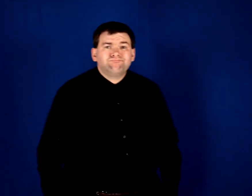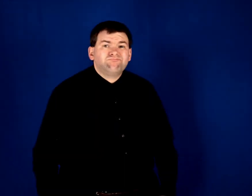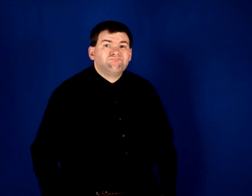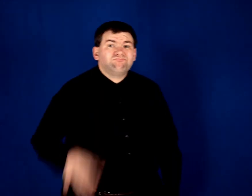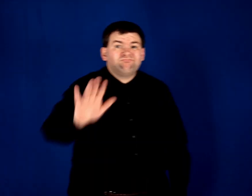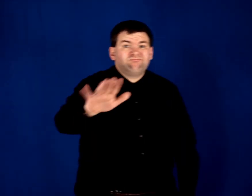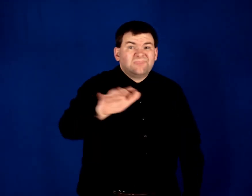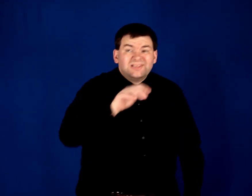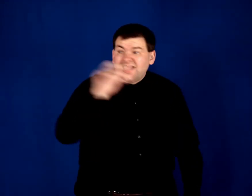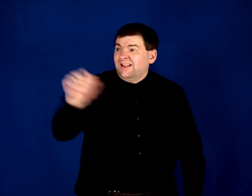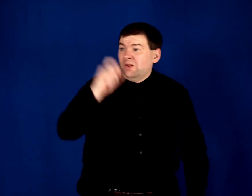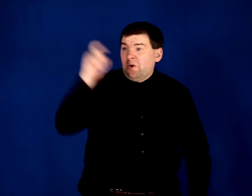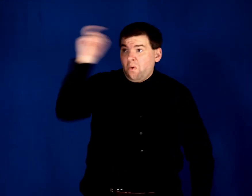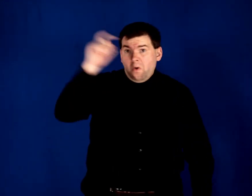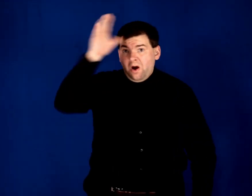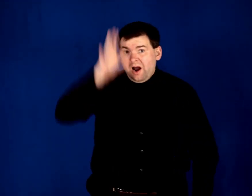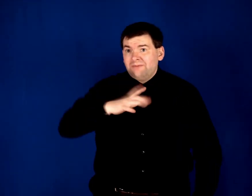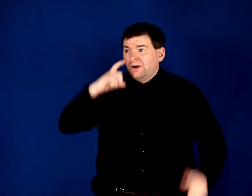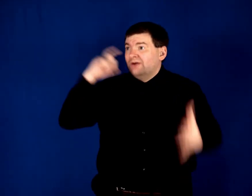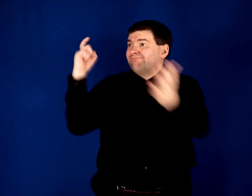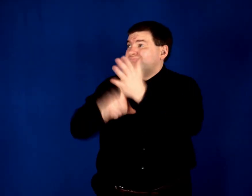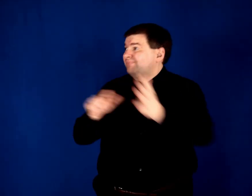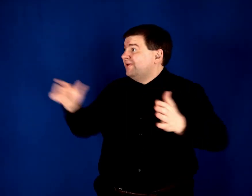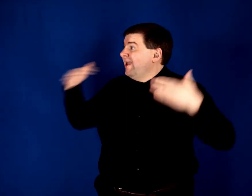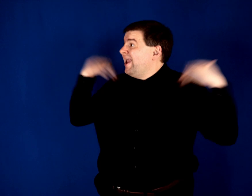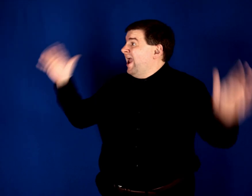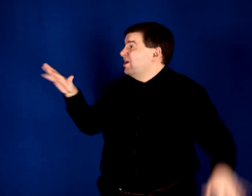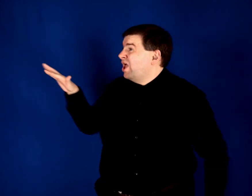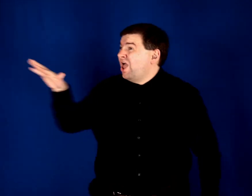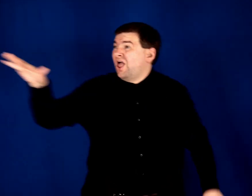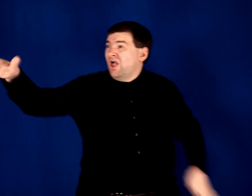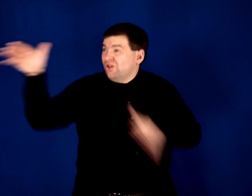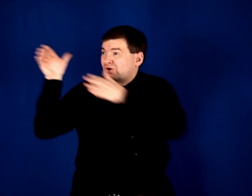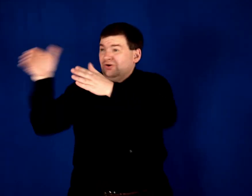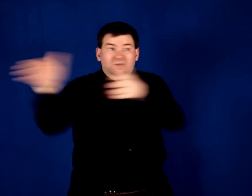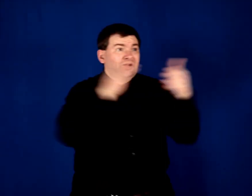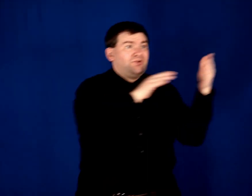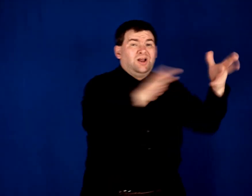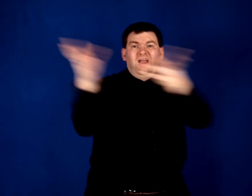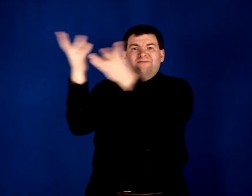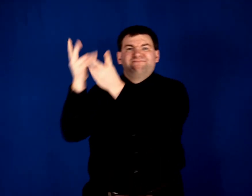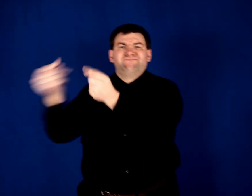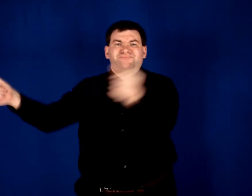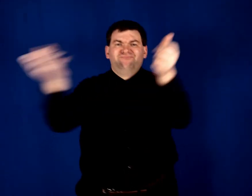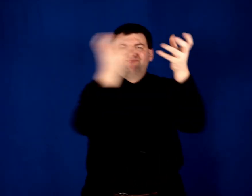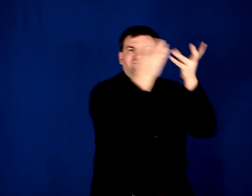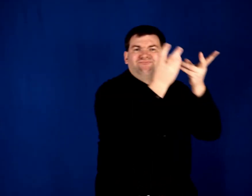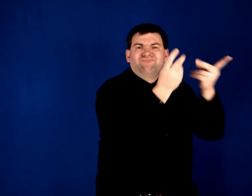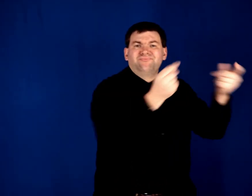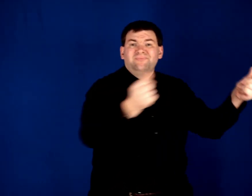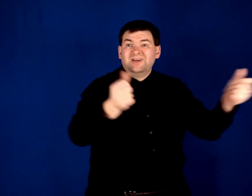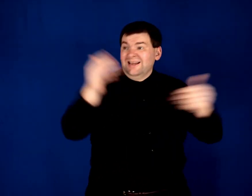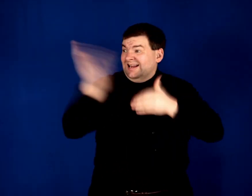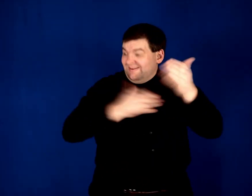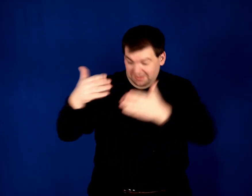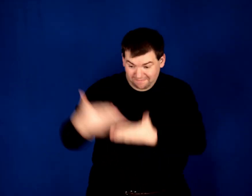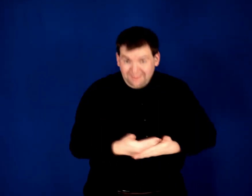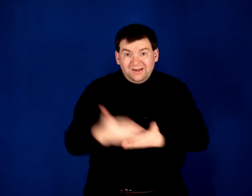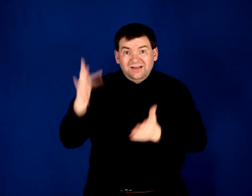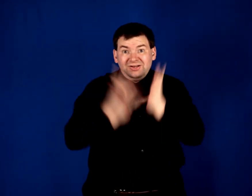And it doesn't take a wise man for us to see How angels have been canceled on so many streets And even